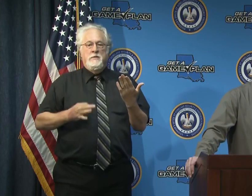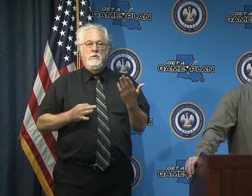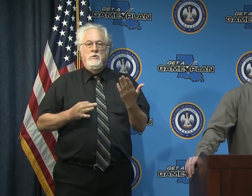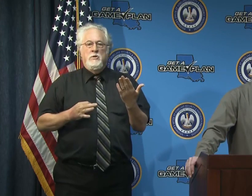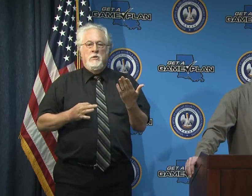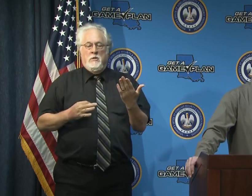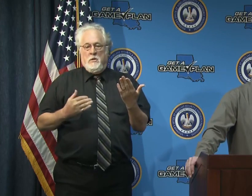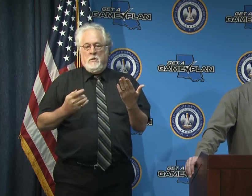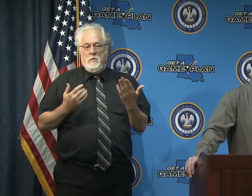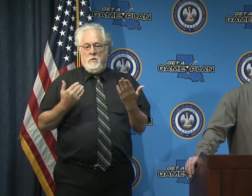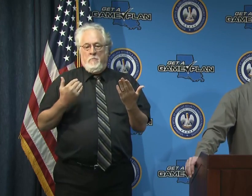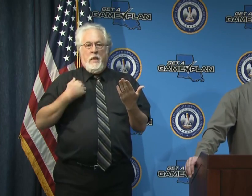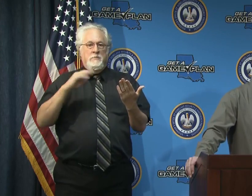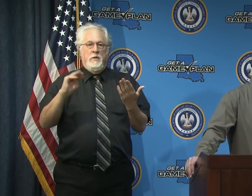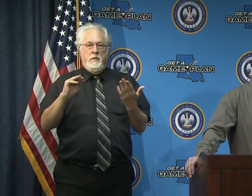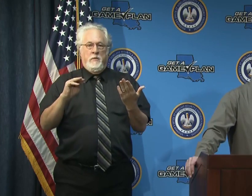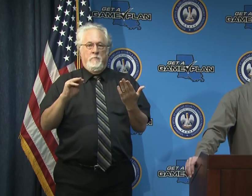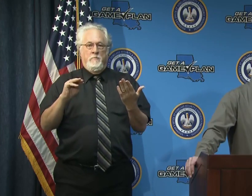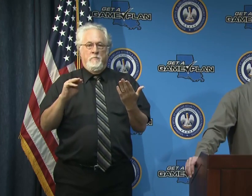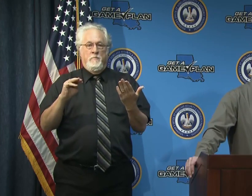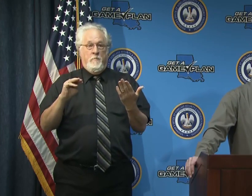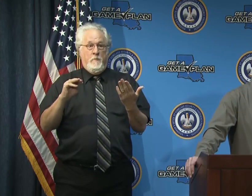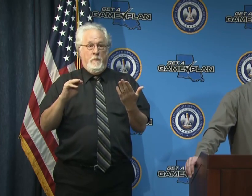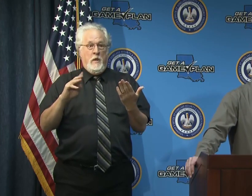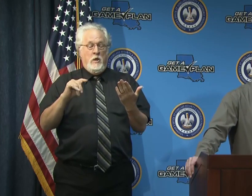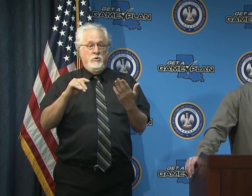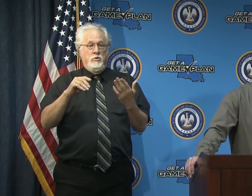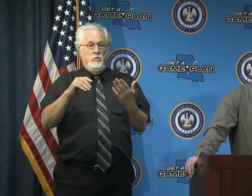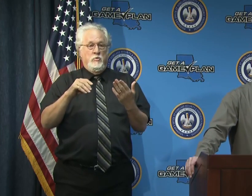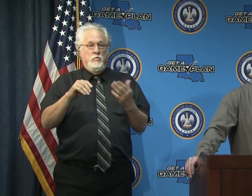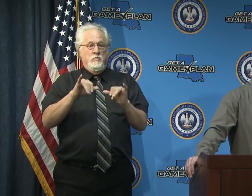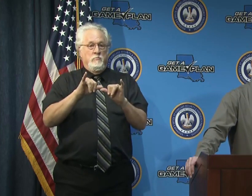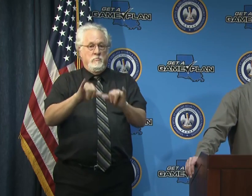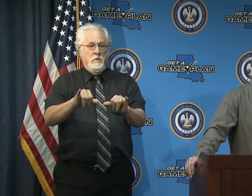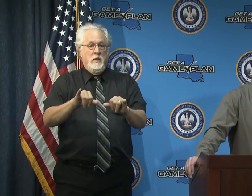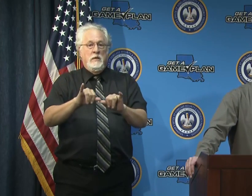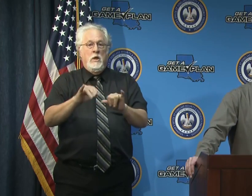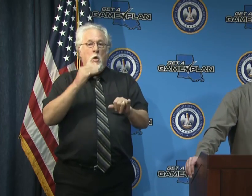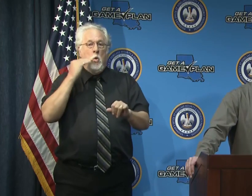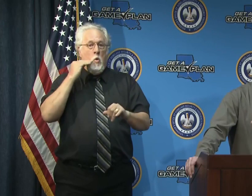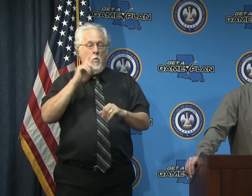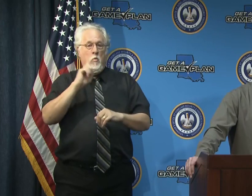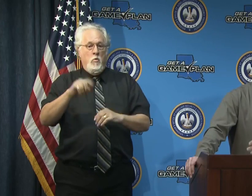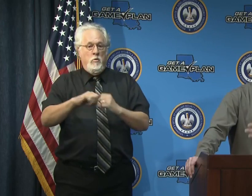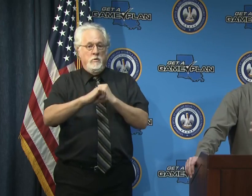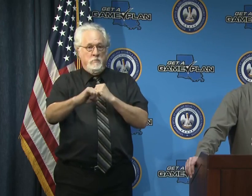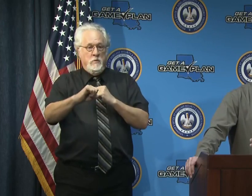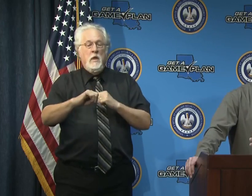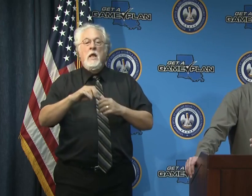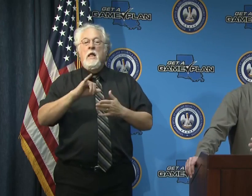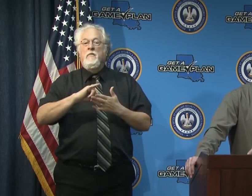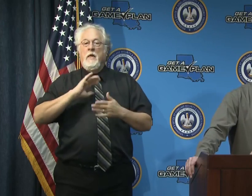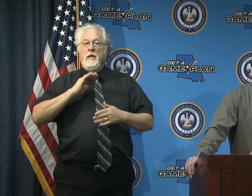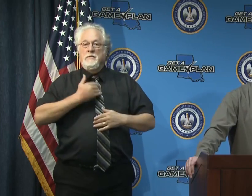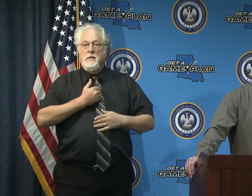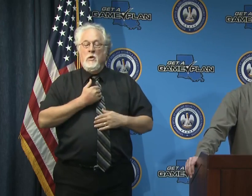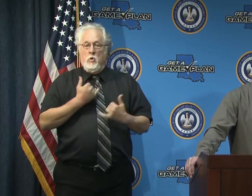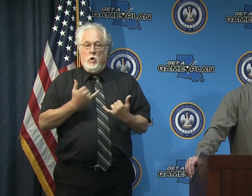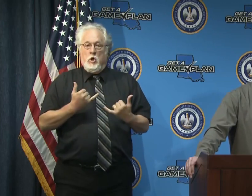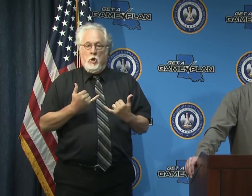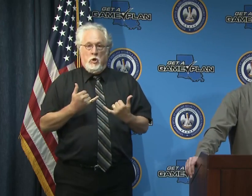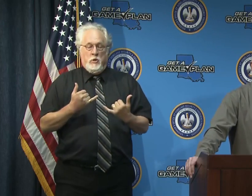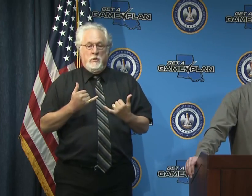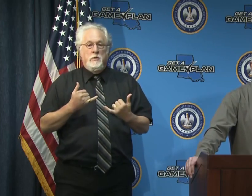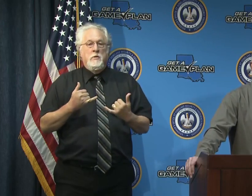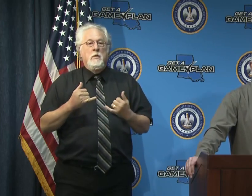this past monday uh to extend the stay home order so so yes that's our current concern uh